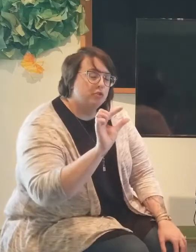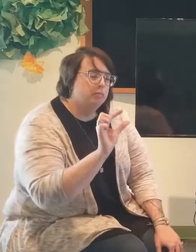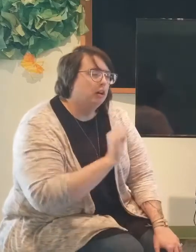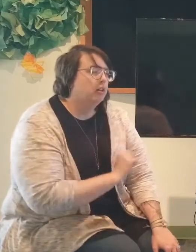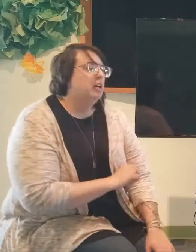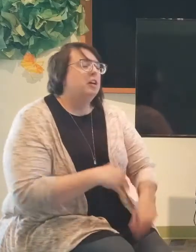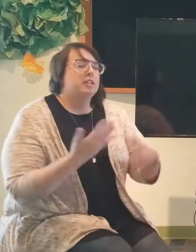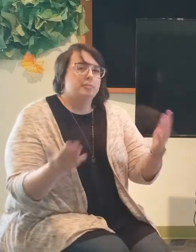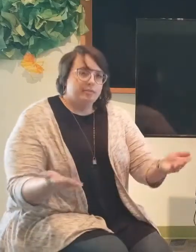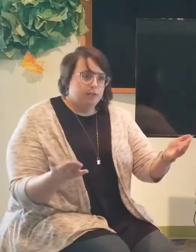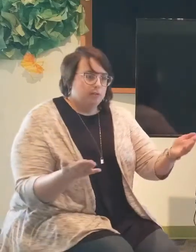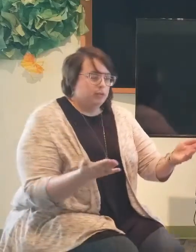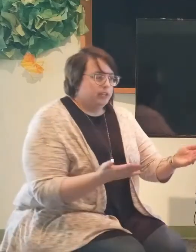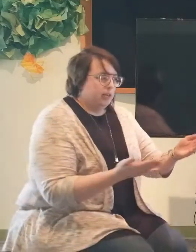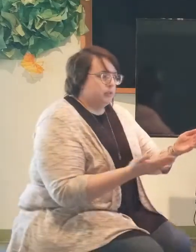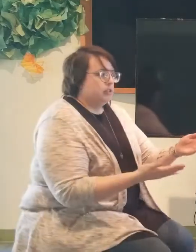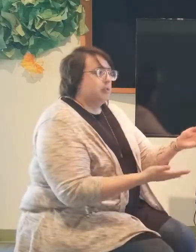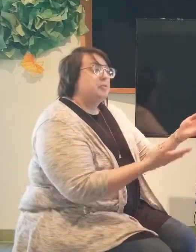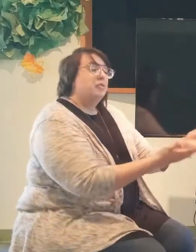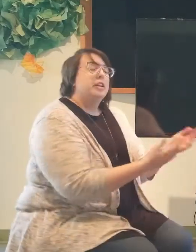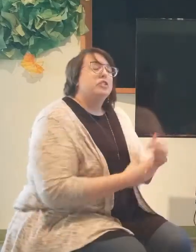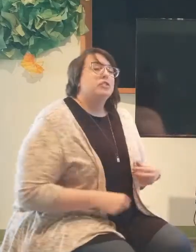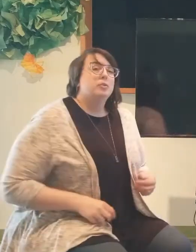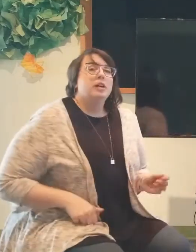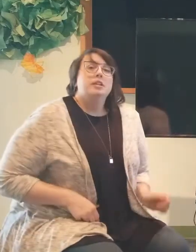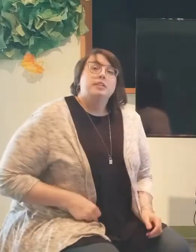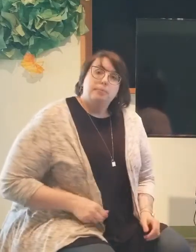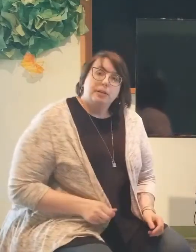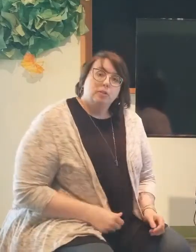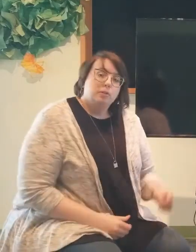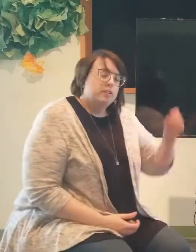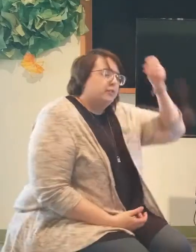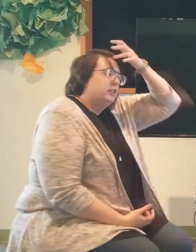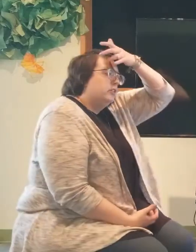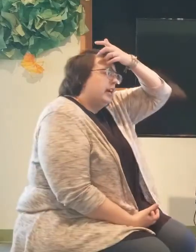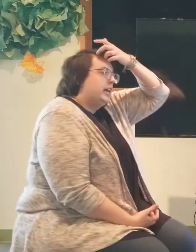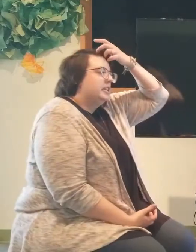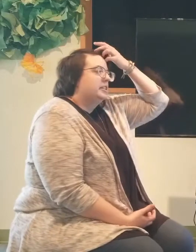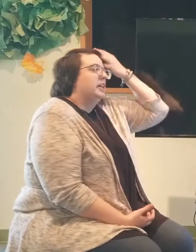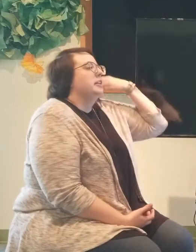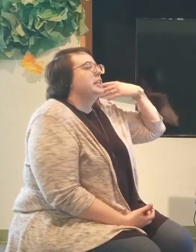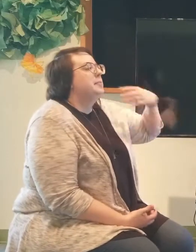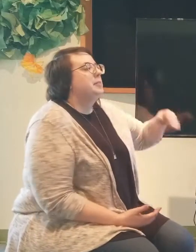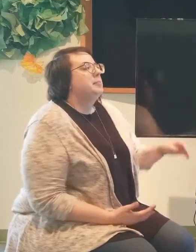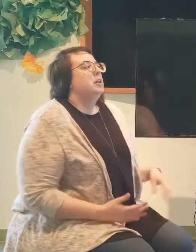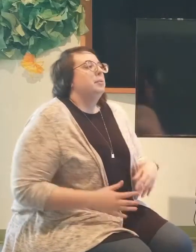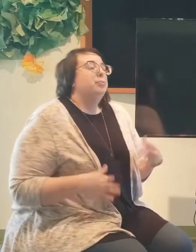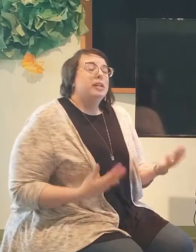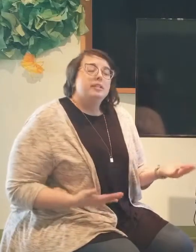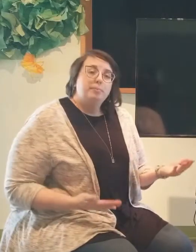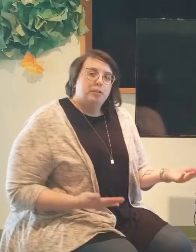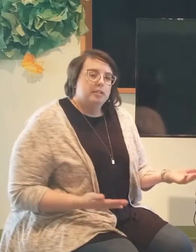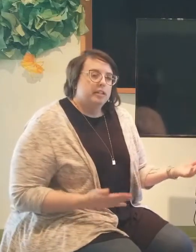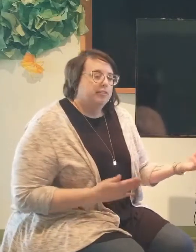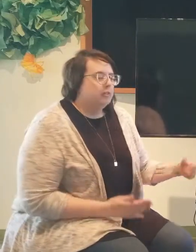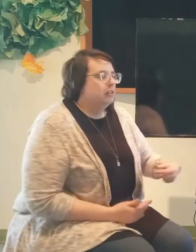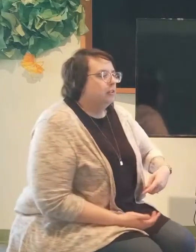small to be filmed on camera. So, we've been trying to do some bigger books for you guys and keep them pretty simplistic for the little